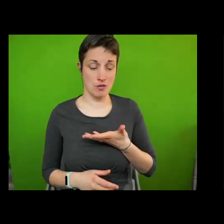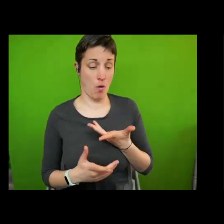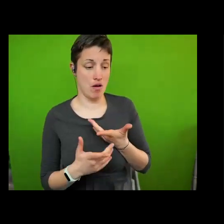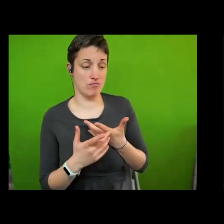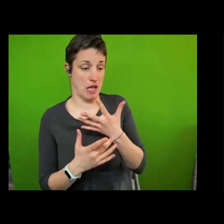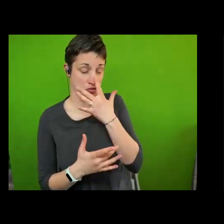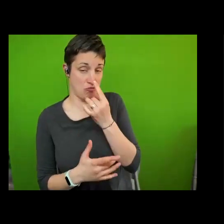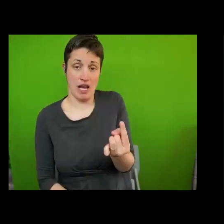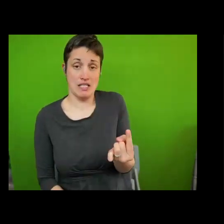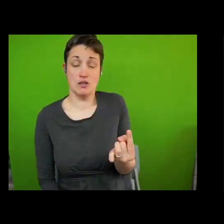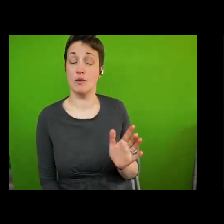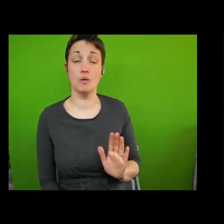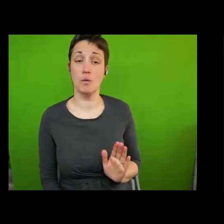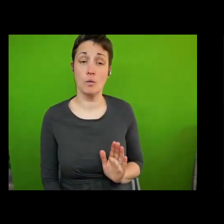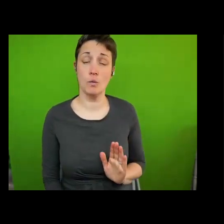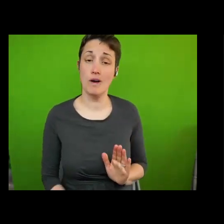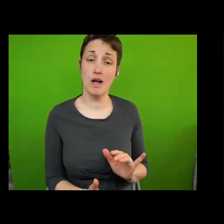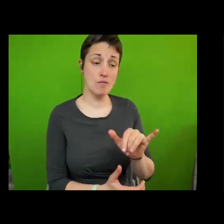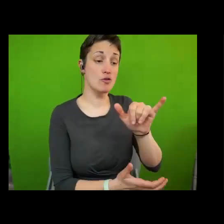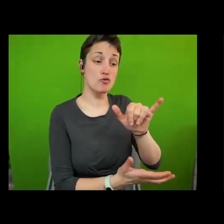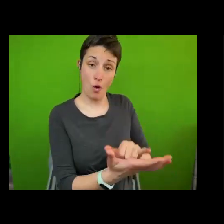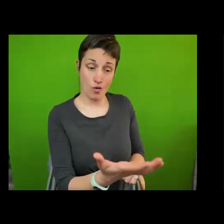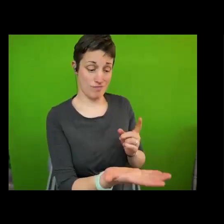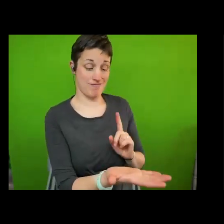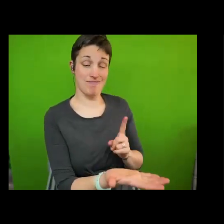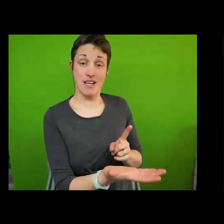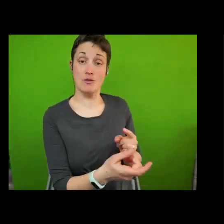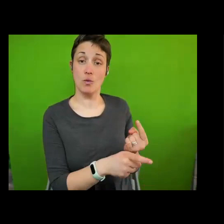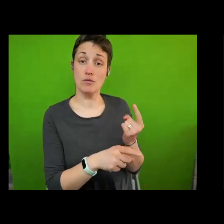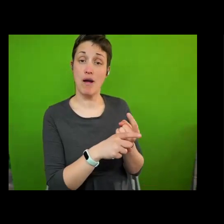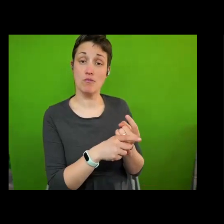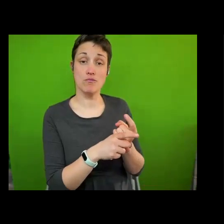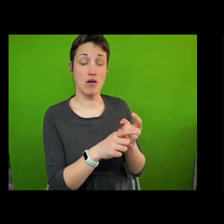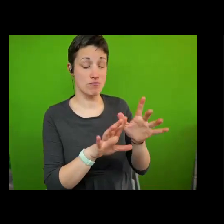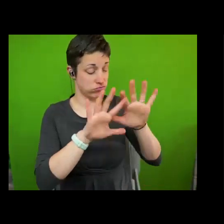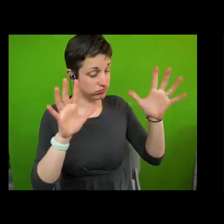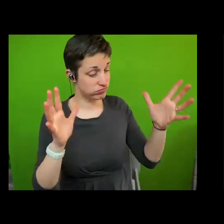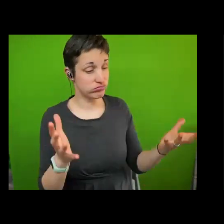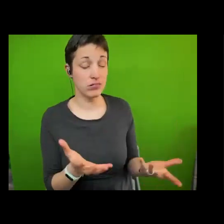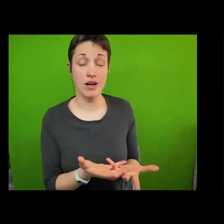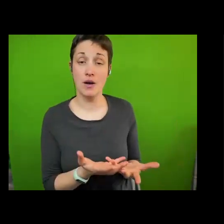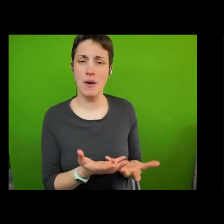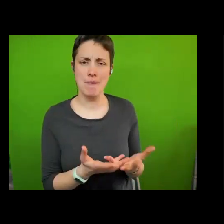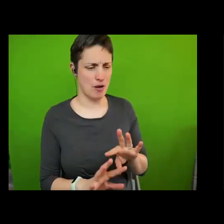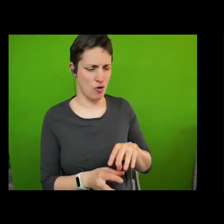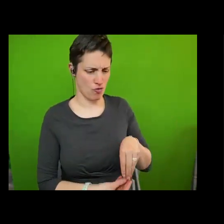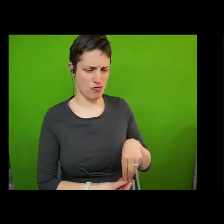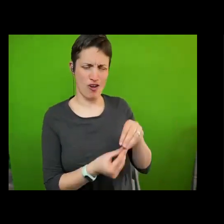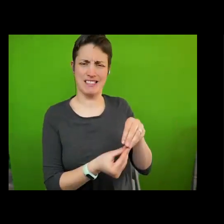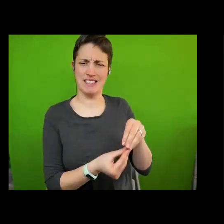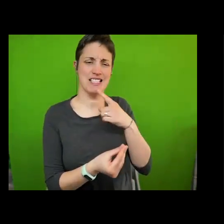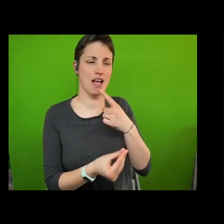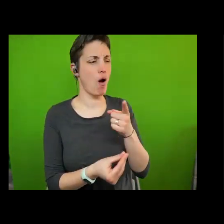often thought yes it is a document that speaks about universality but it is not a document creating state obligations